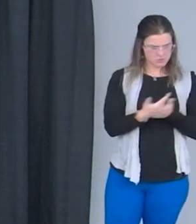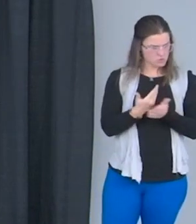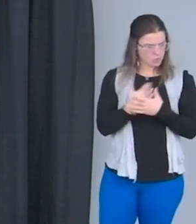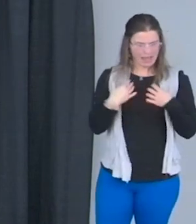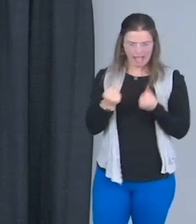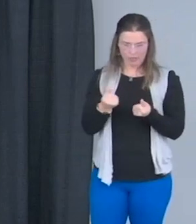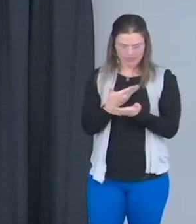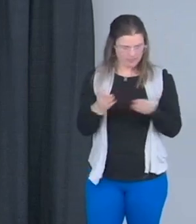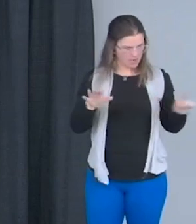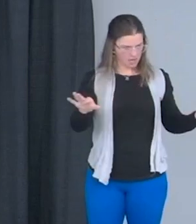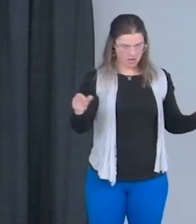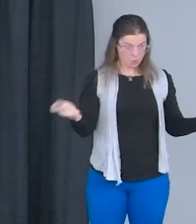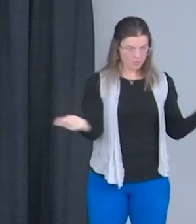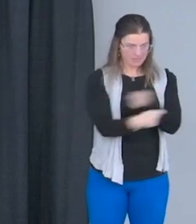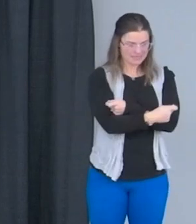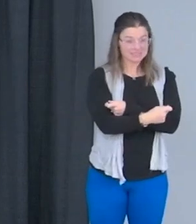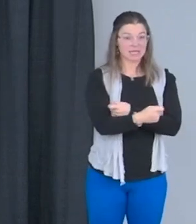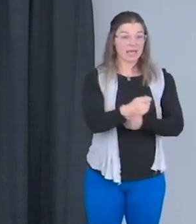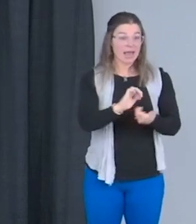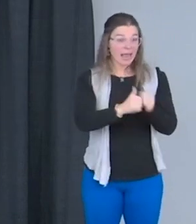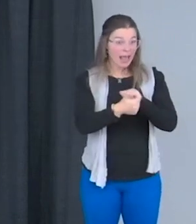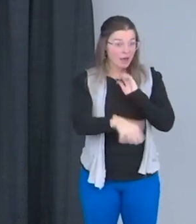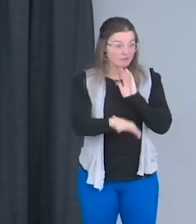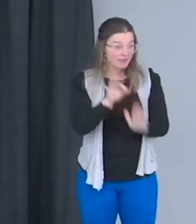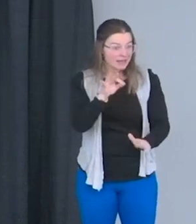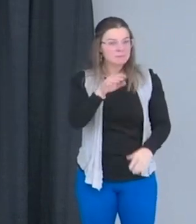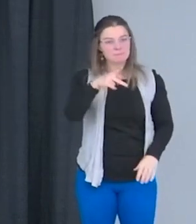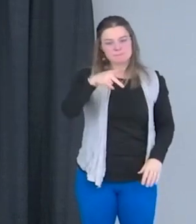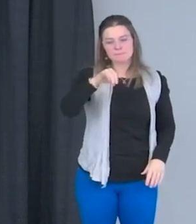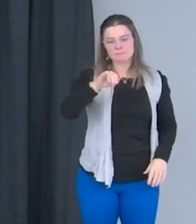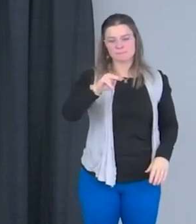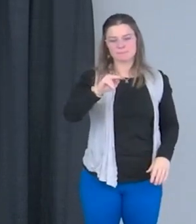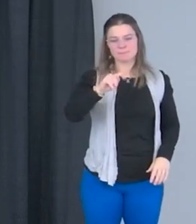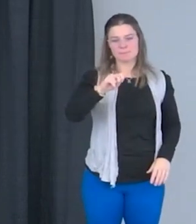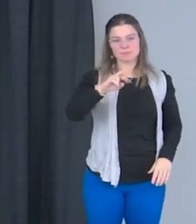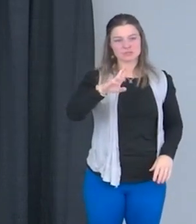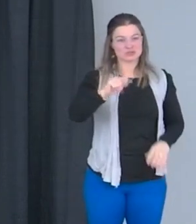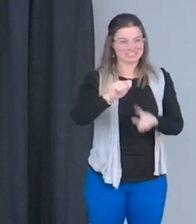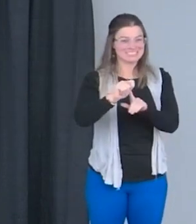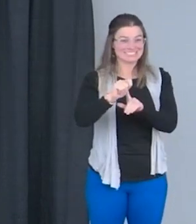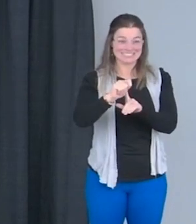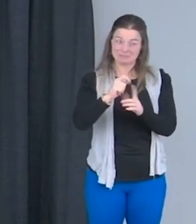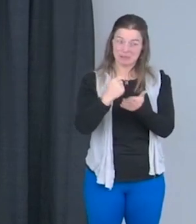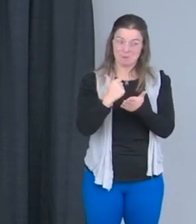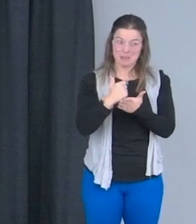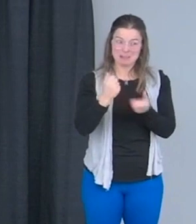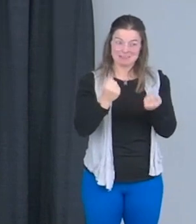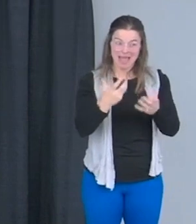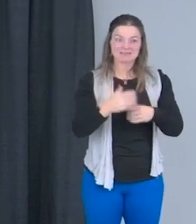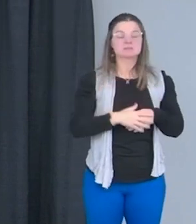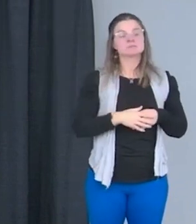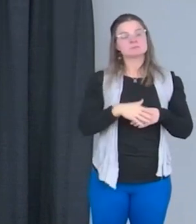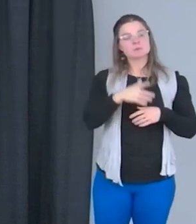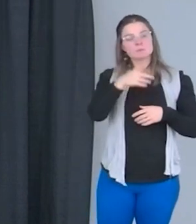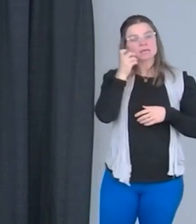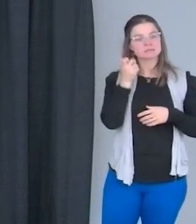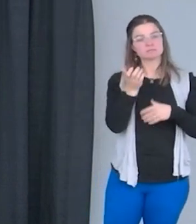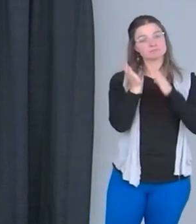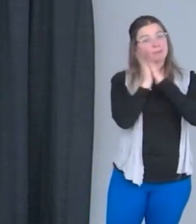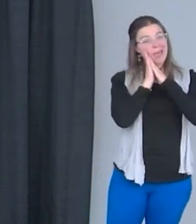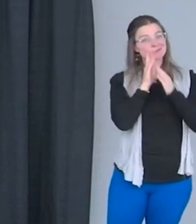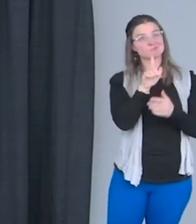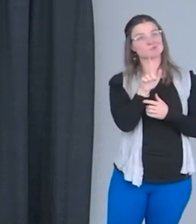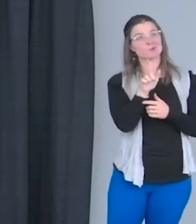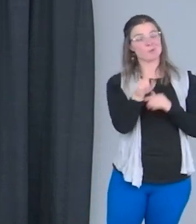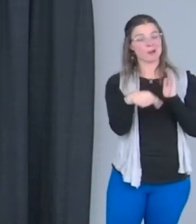Pinterest was my best friend. So because I was on bed for 21 hours a day, I would watch the Food Network too. So